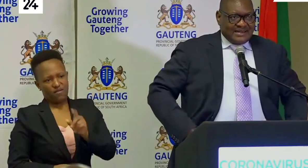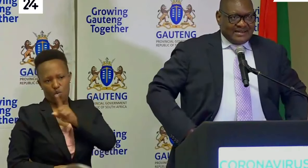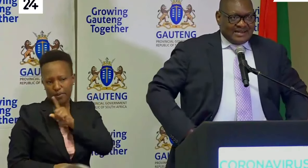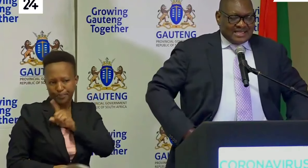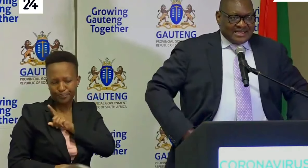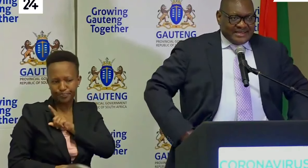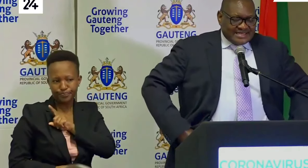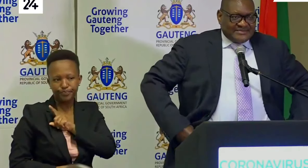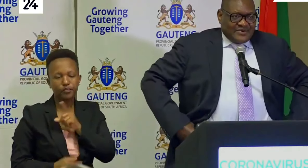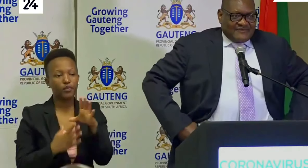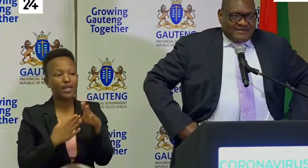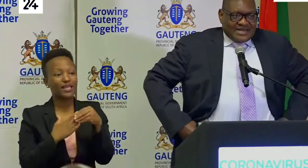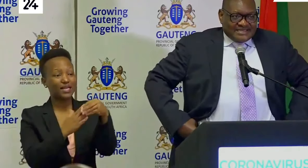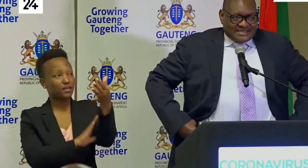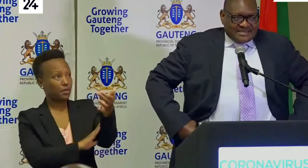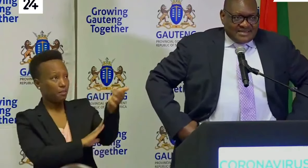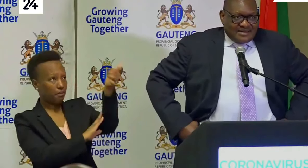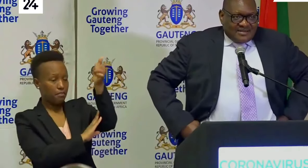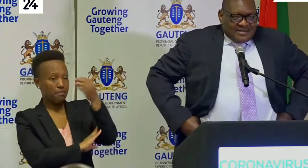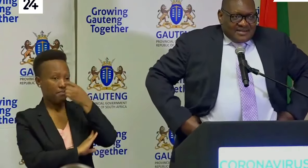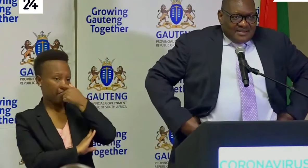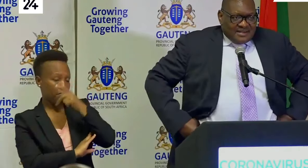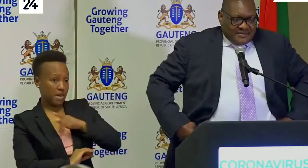the leadership of our nation